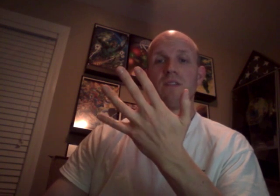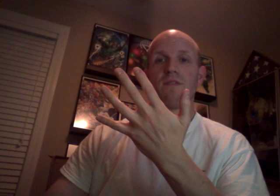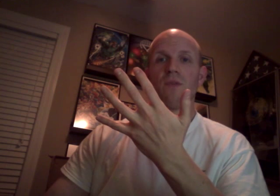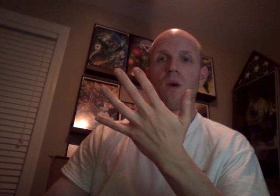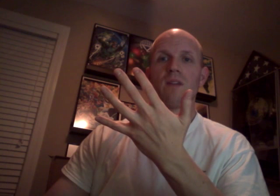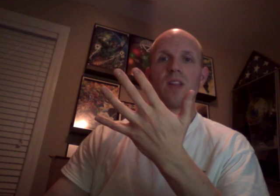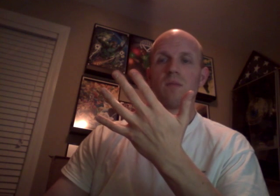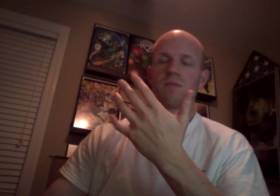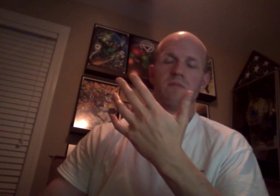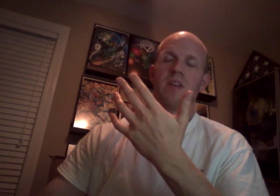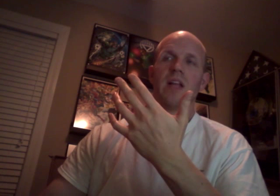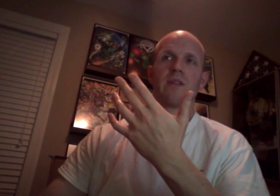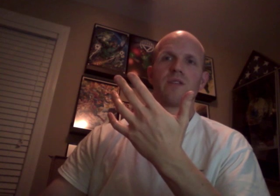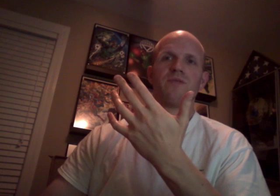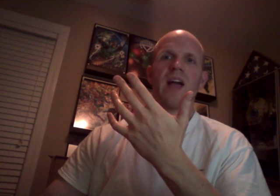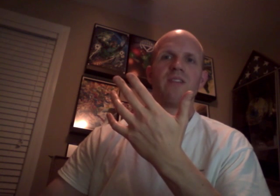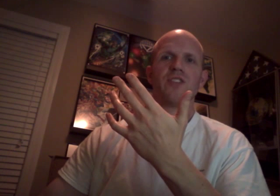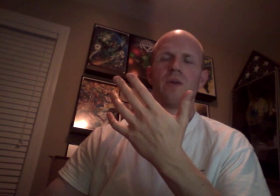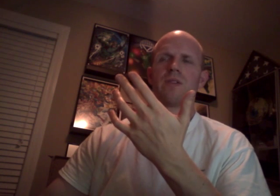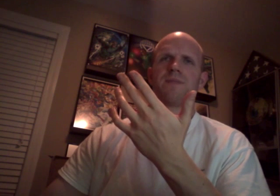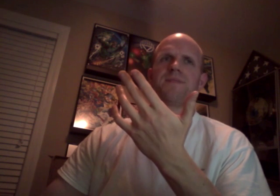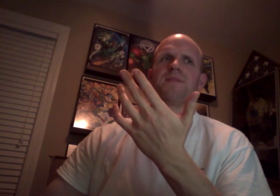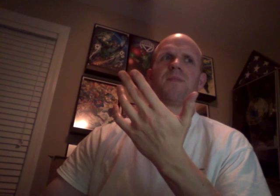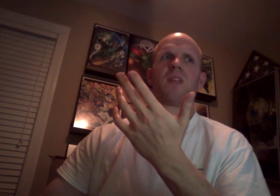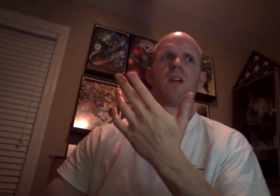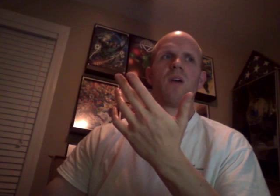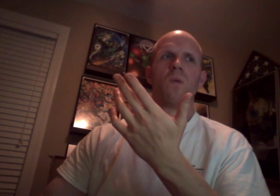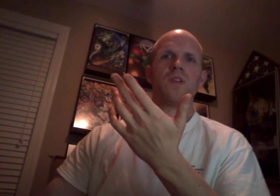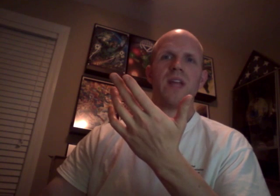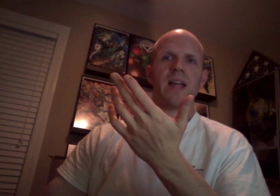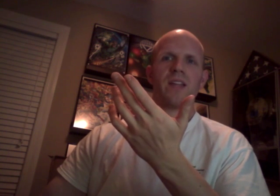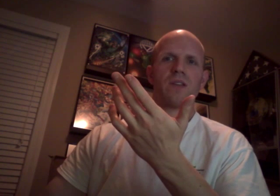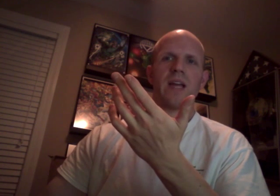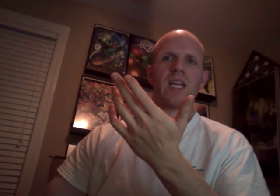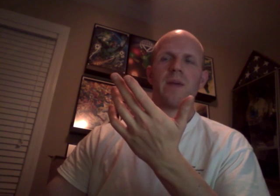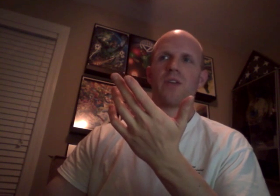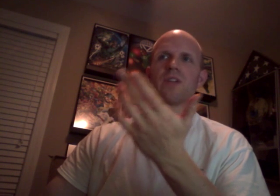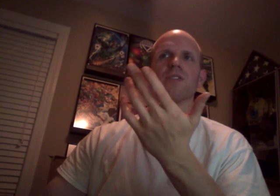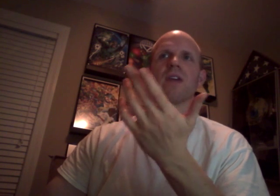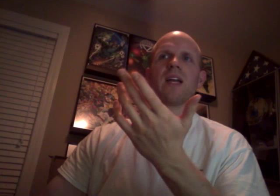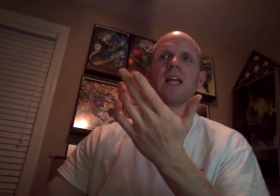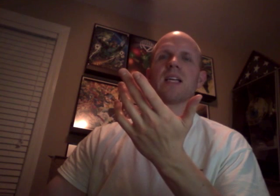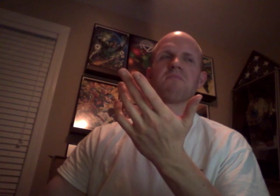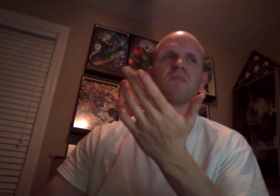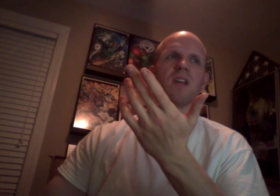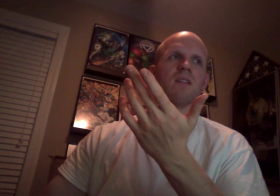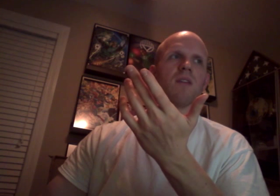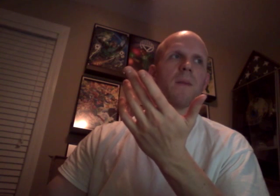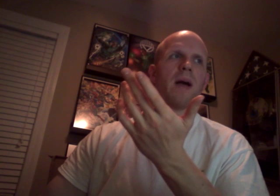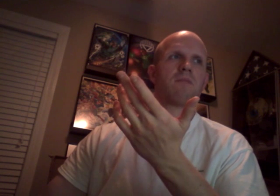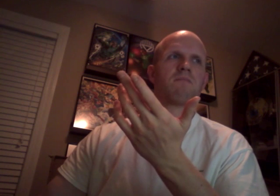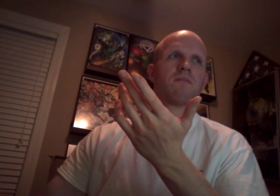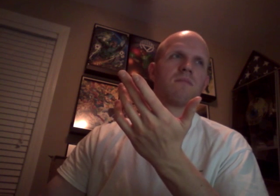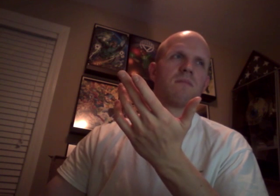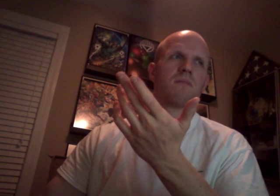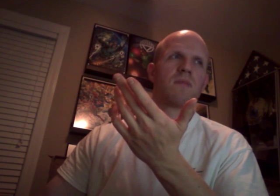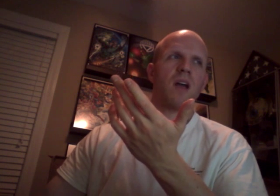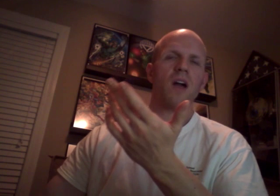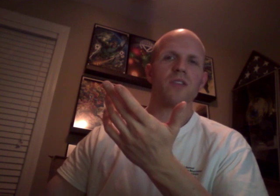four of them, I don't know, there's five shows. When you tag into the documentaries, you're looking at like, eh, about under